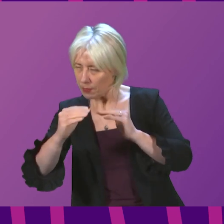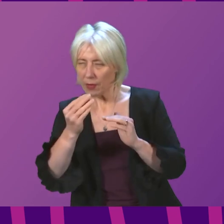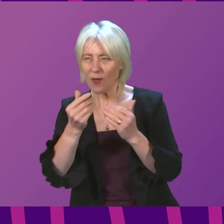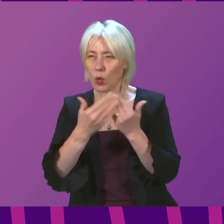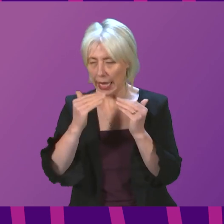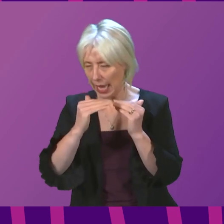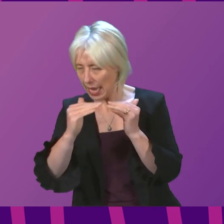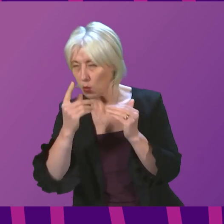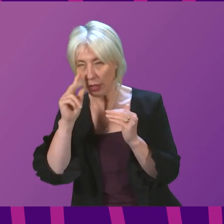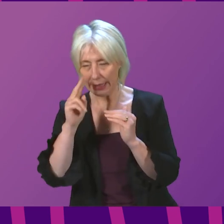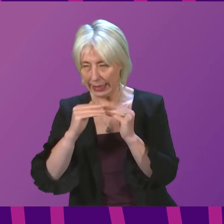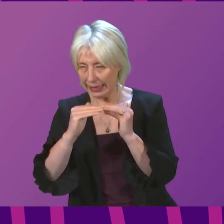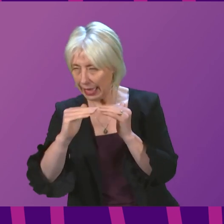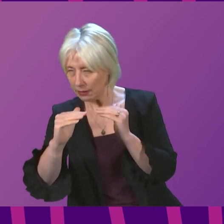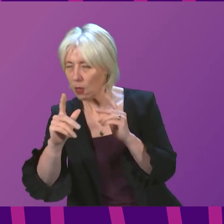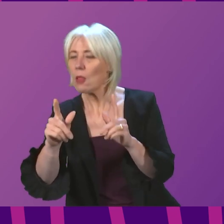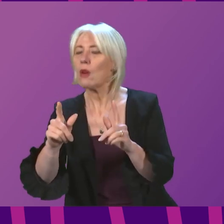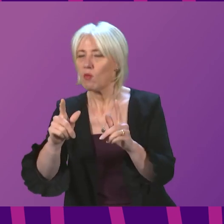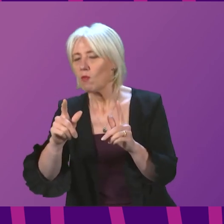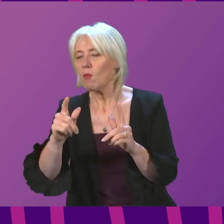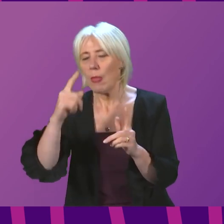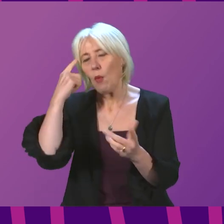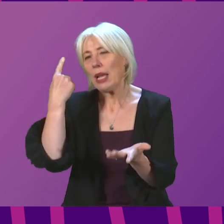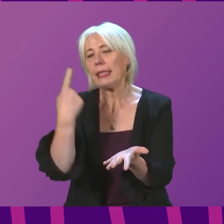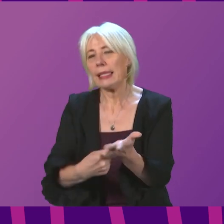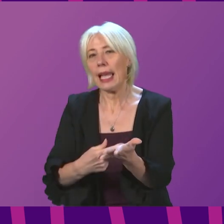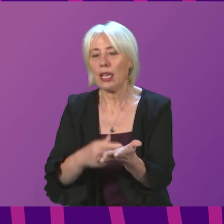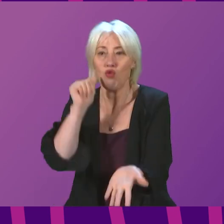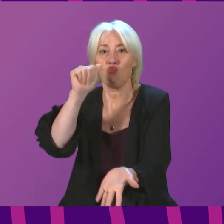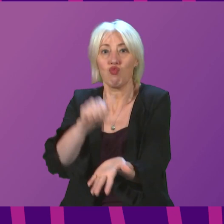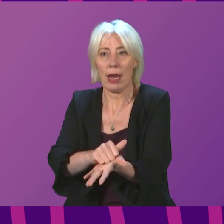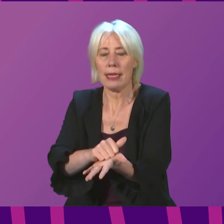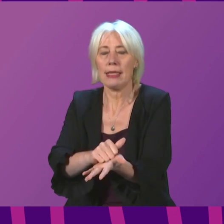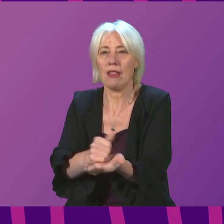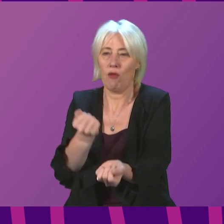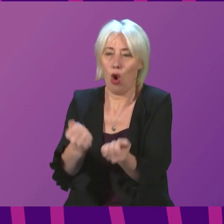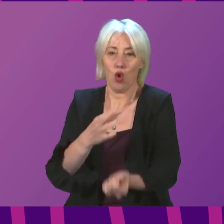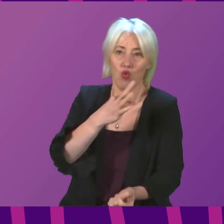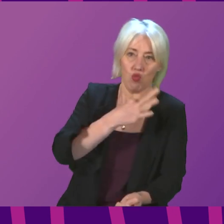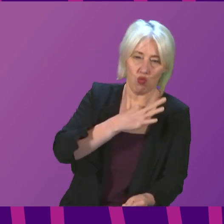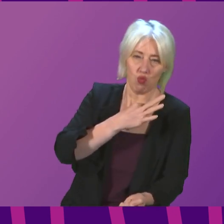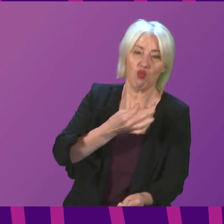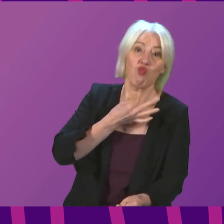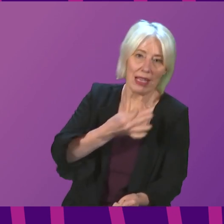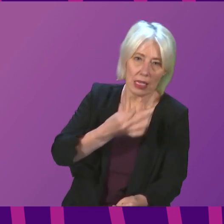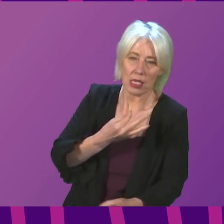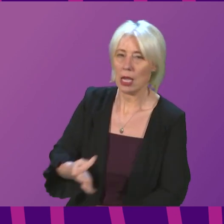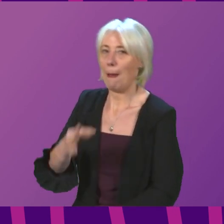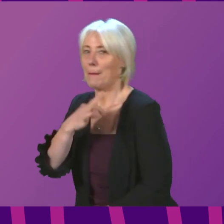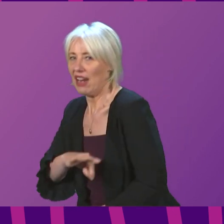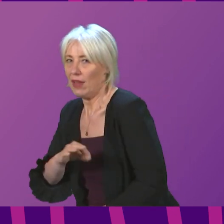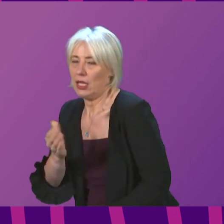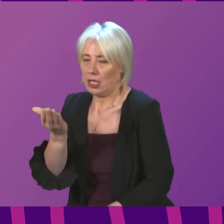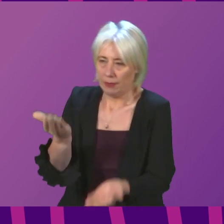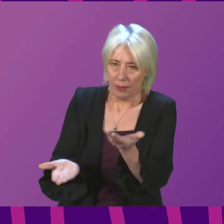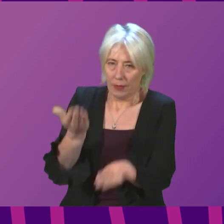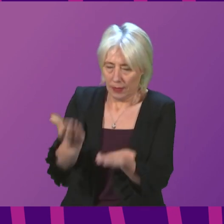few days, and then we need to reach a judgment that is right in terms of weighing the risks and the benefits of this. We would expect